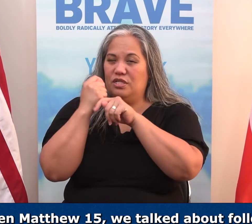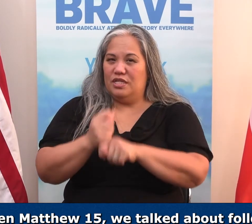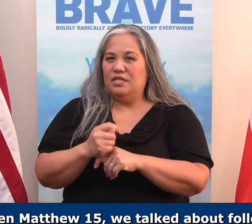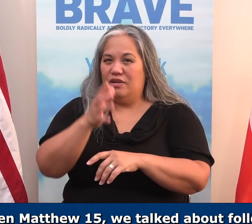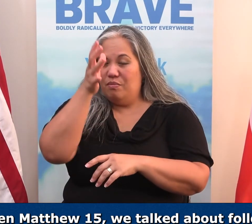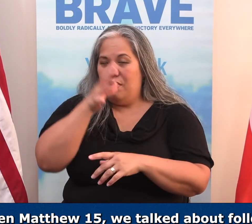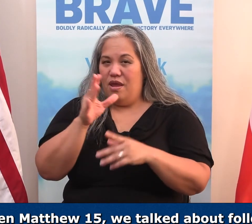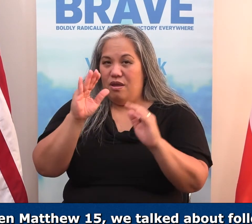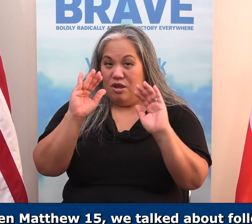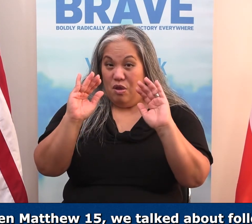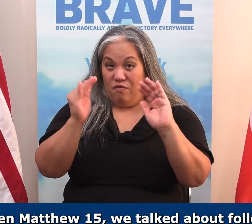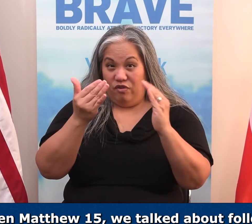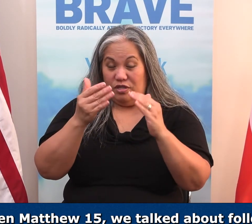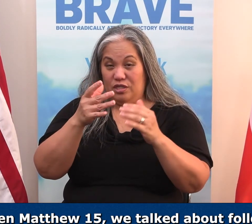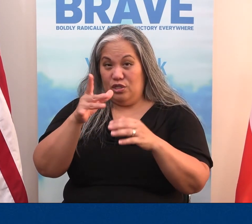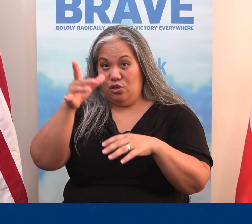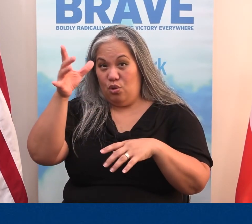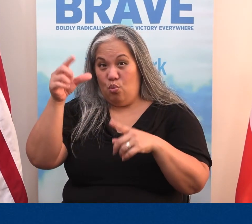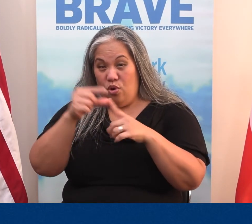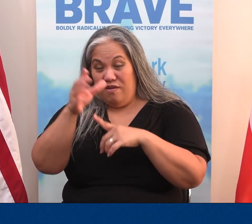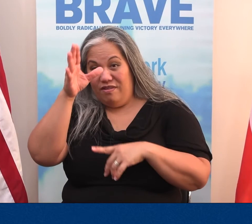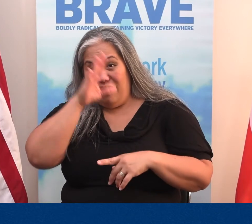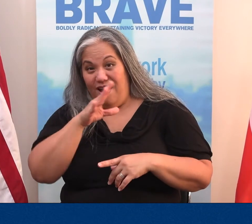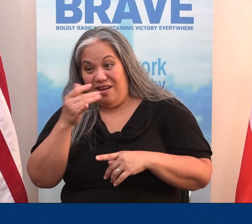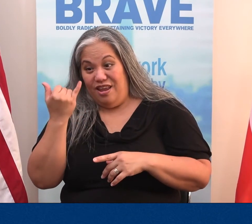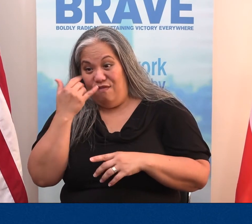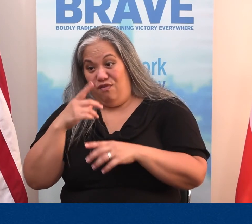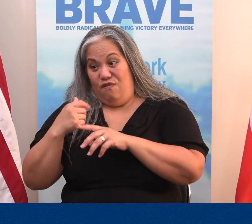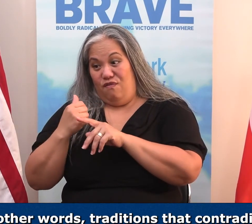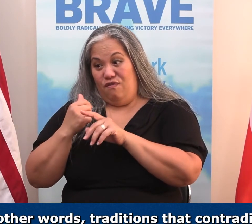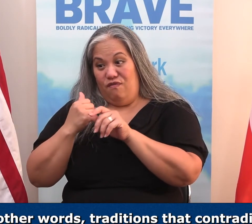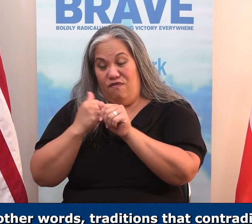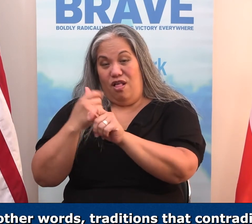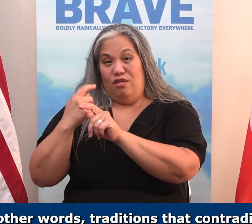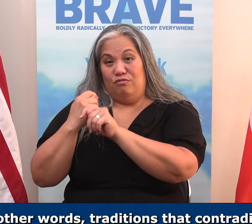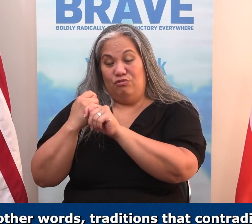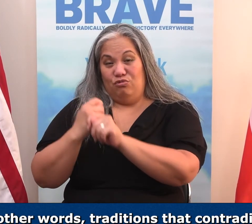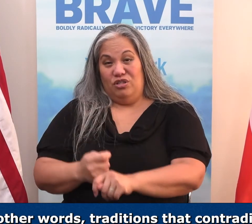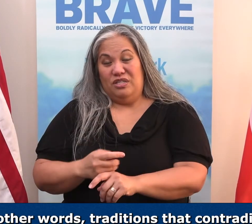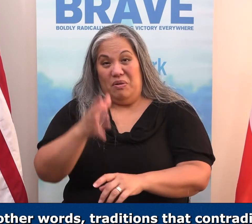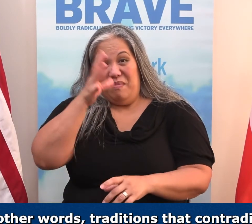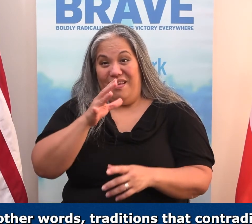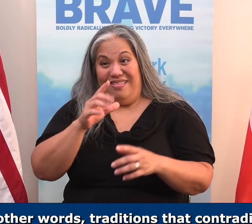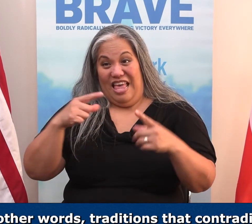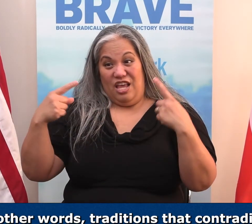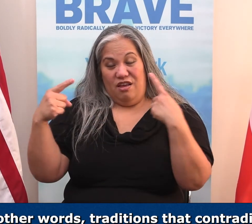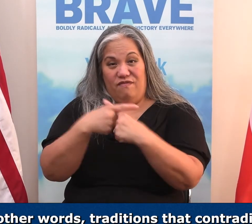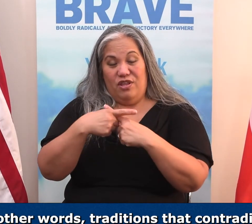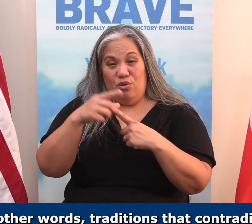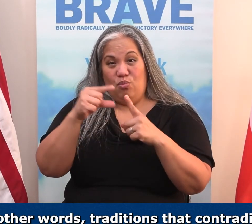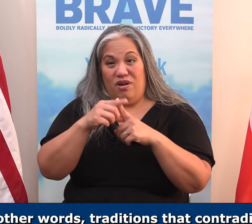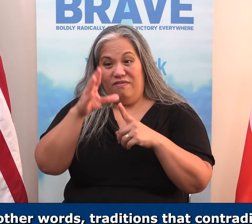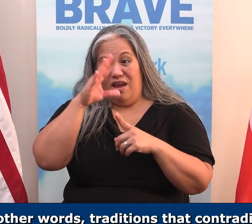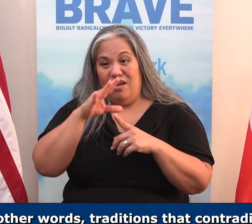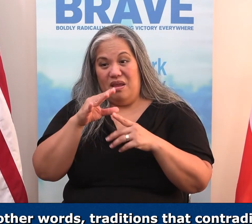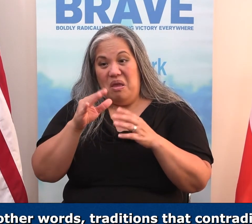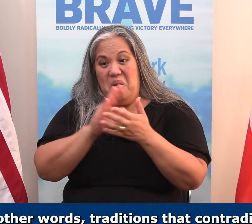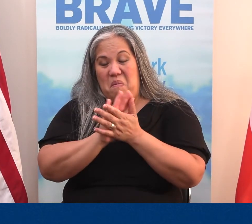versus the Word of God. If you follow the traditions of men, in other words, traditions that contradict the Word of God, it says you nullify it,